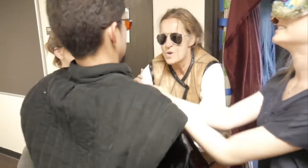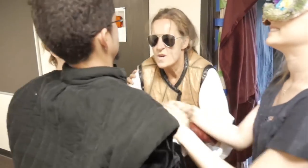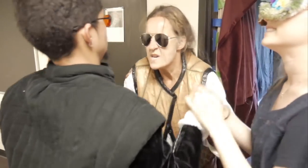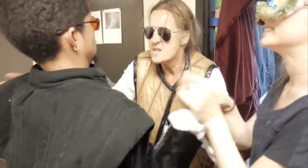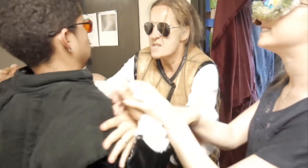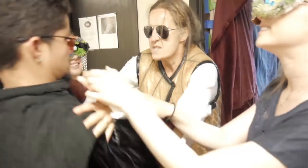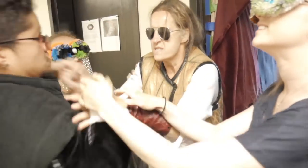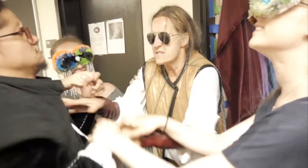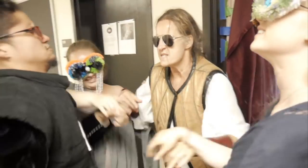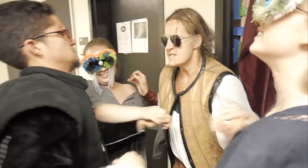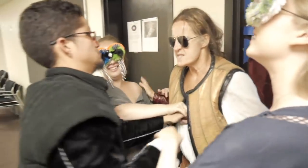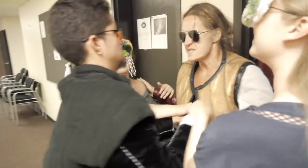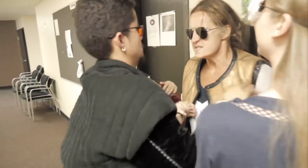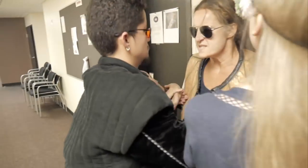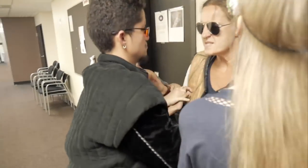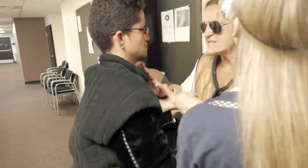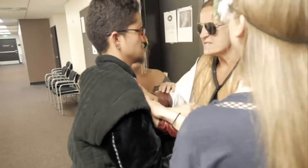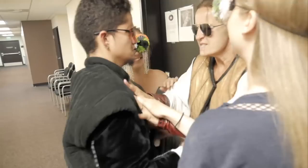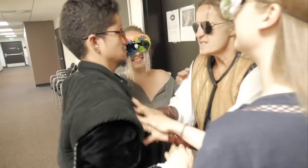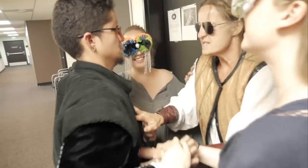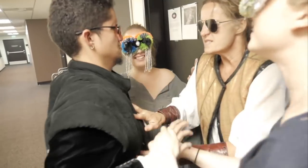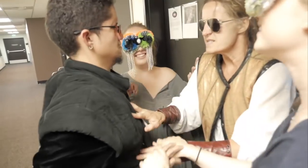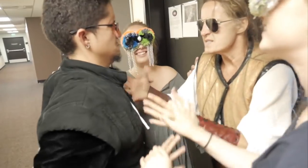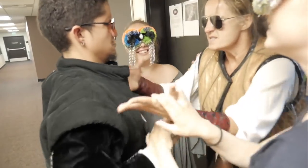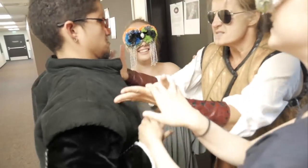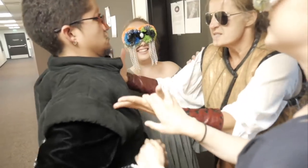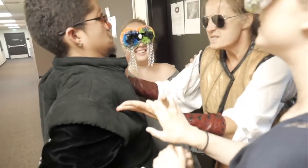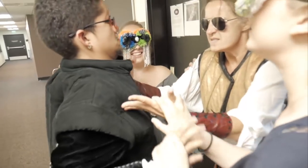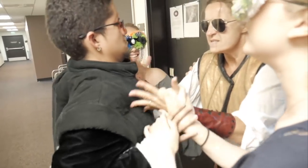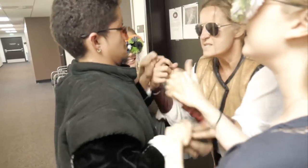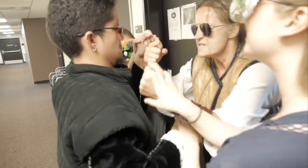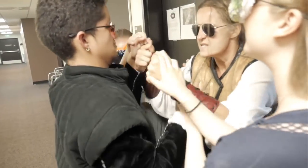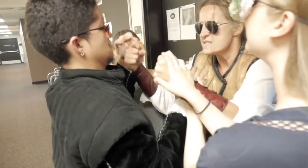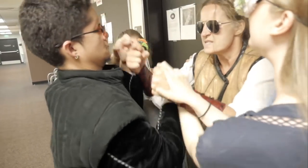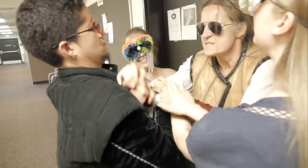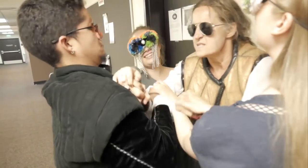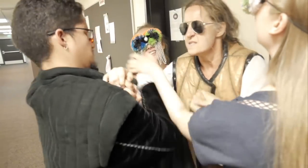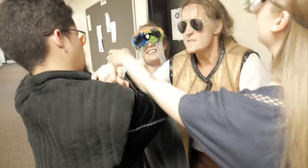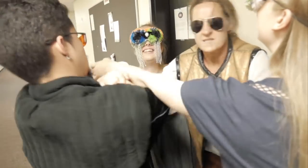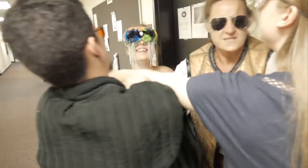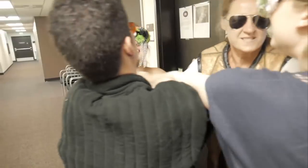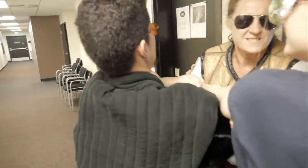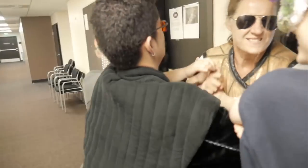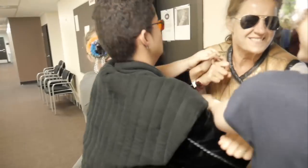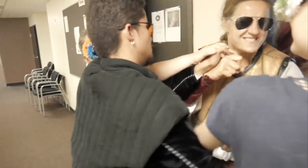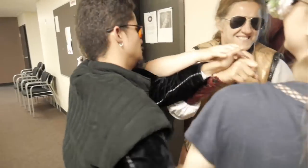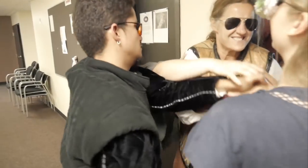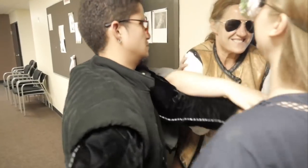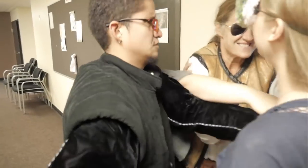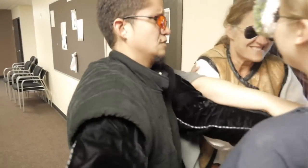Romeo, the hate I barely can afford no better term than this. Thou art a villain.